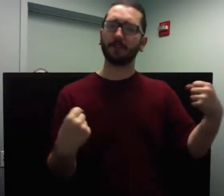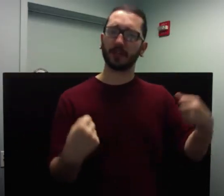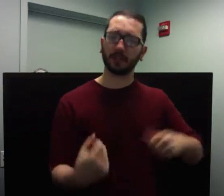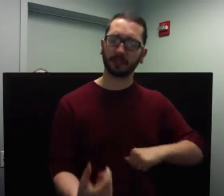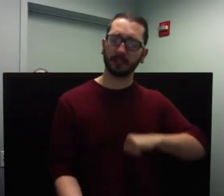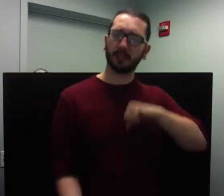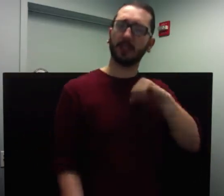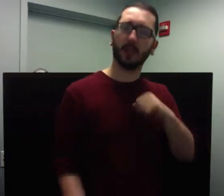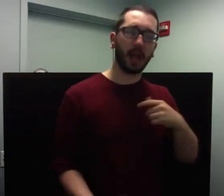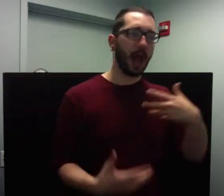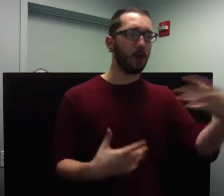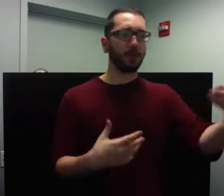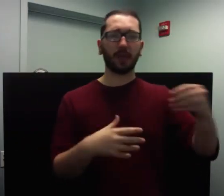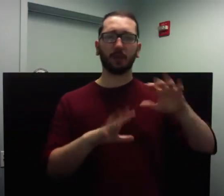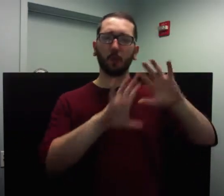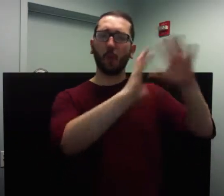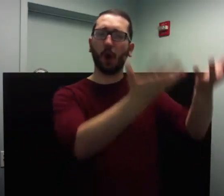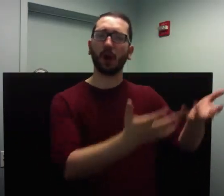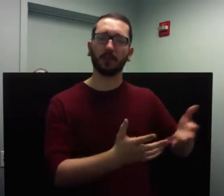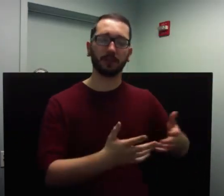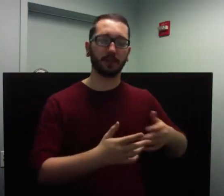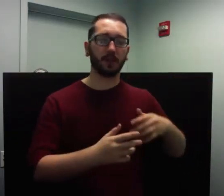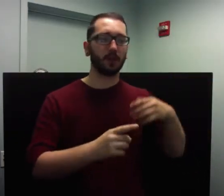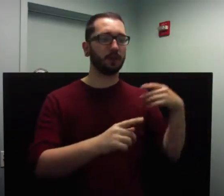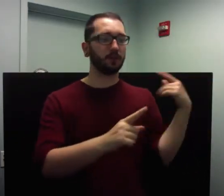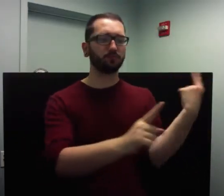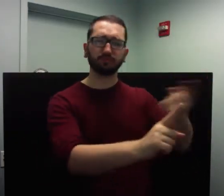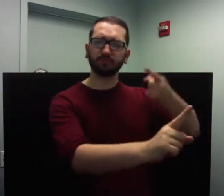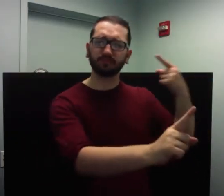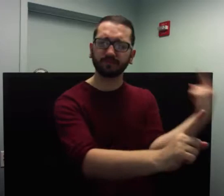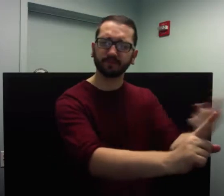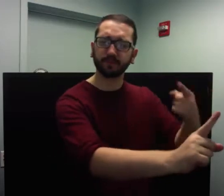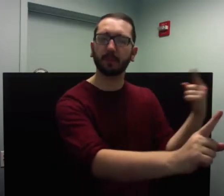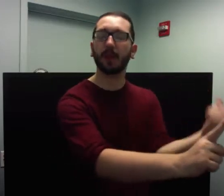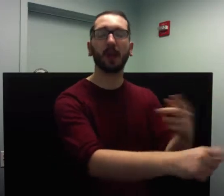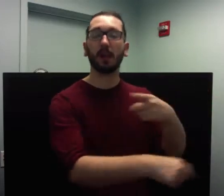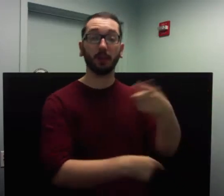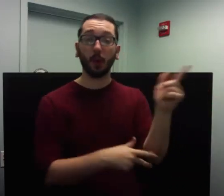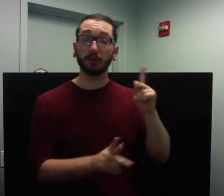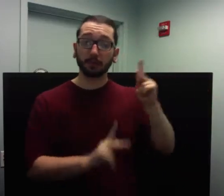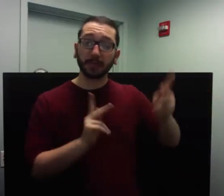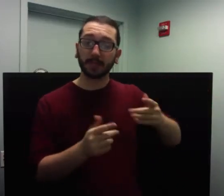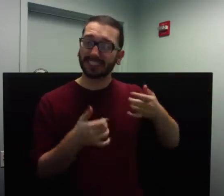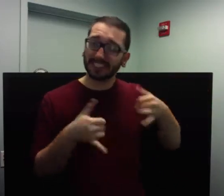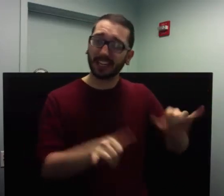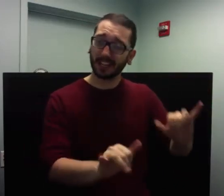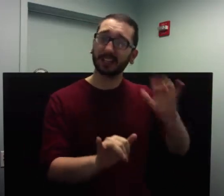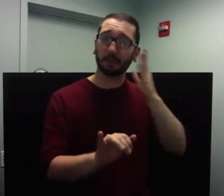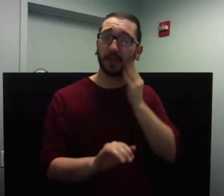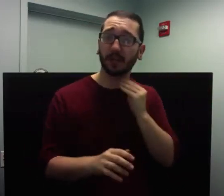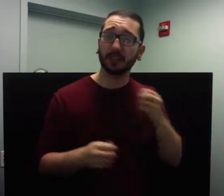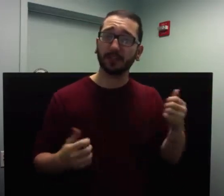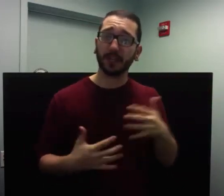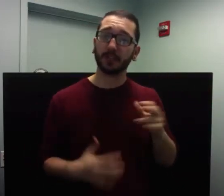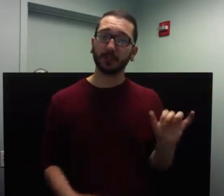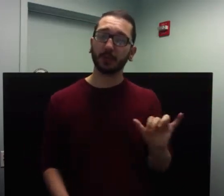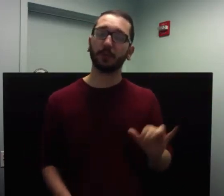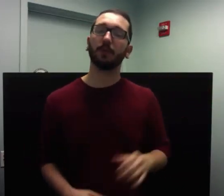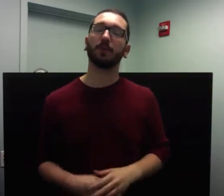there making their dreams a reality experience fear. Therefore, fear is not a